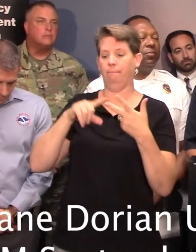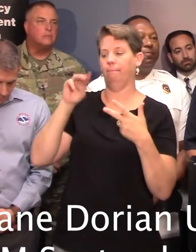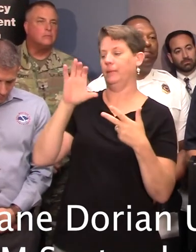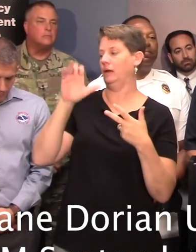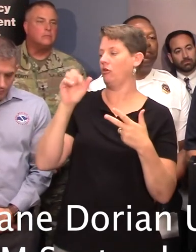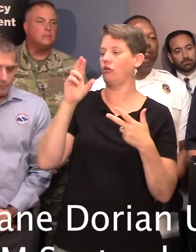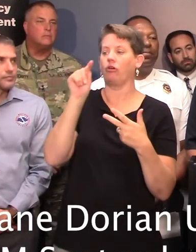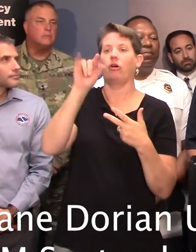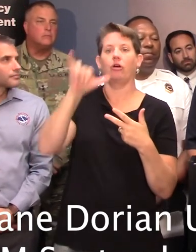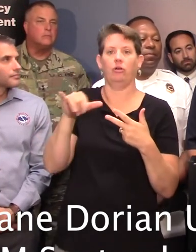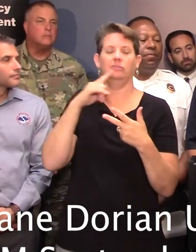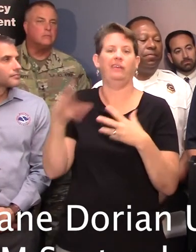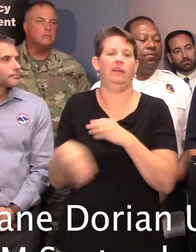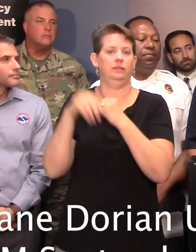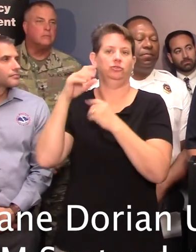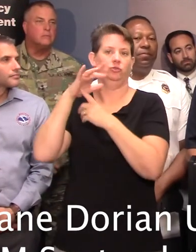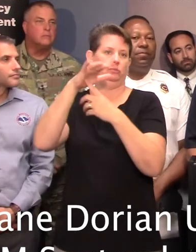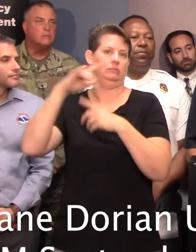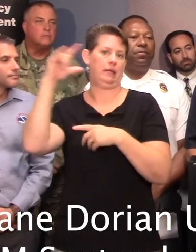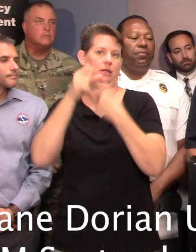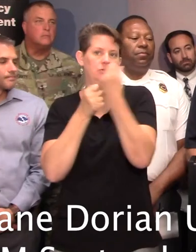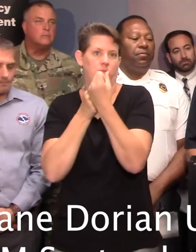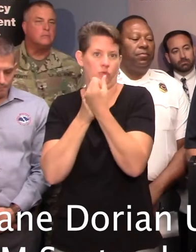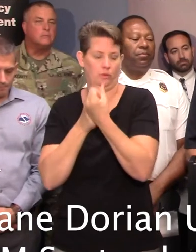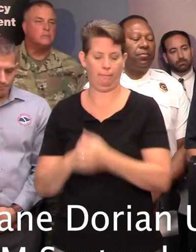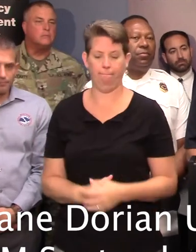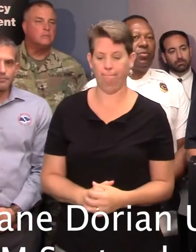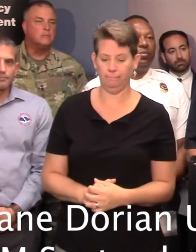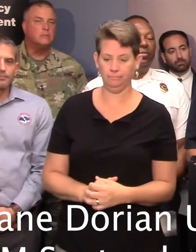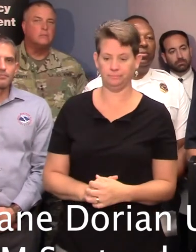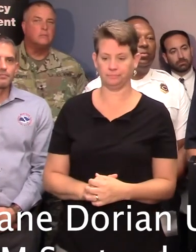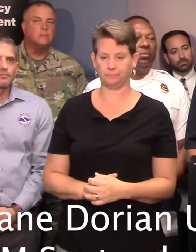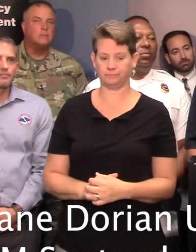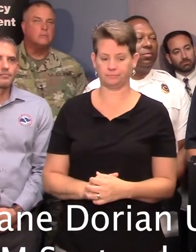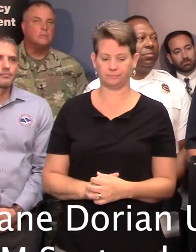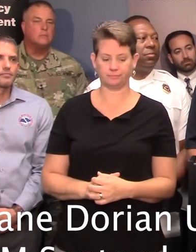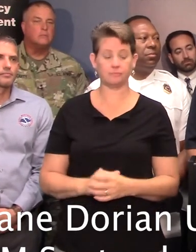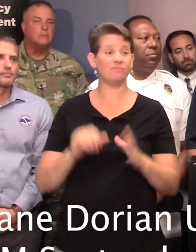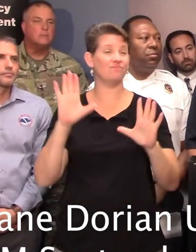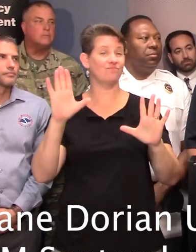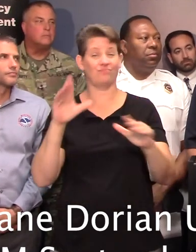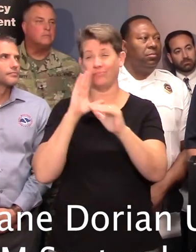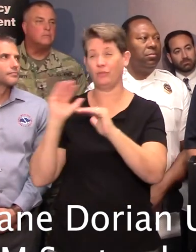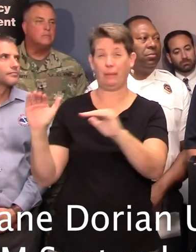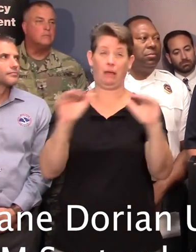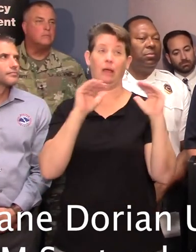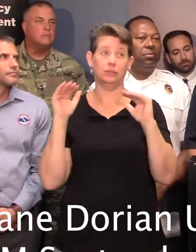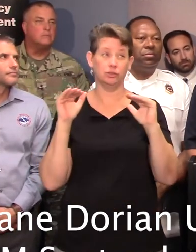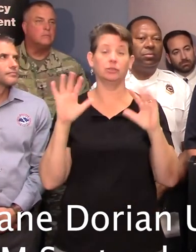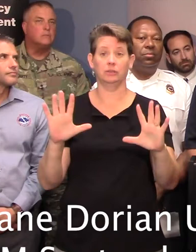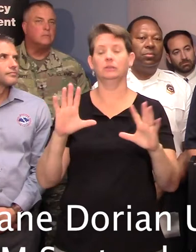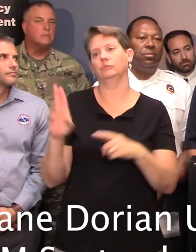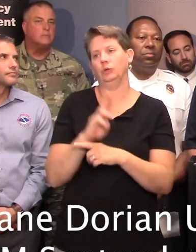also mentioned the additional air support. Just in closing, just to kind of remind everybody to still